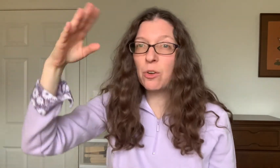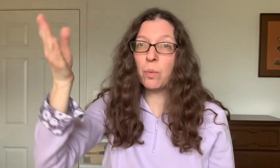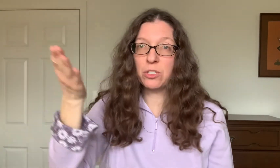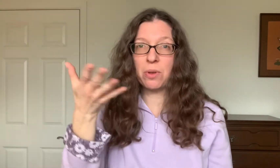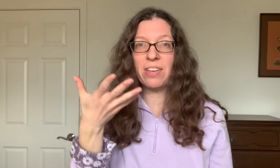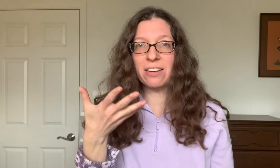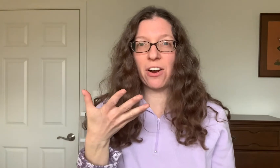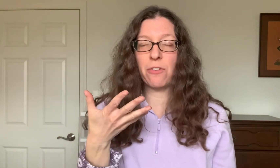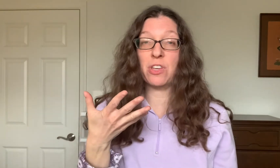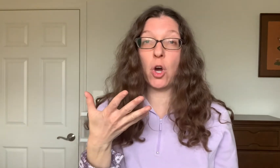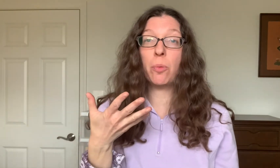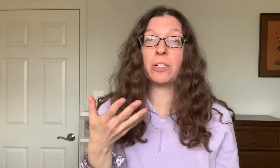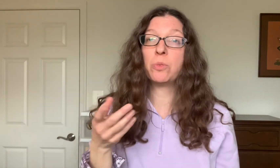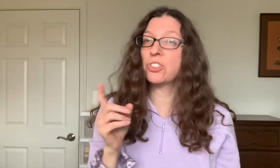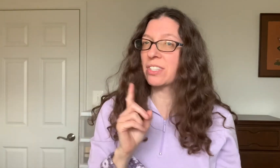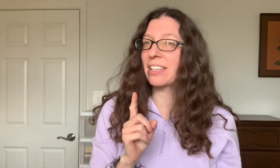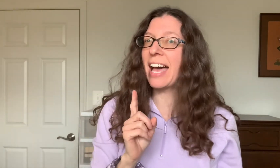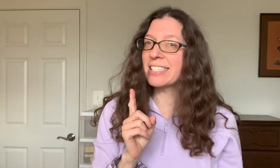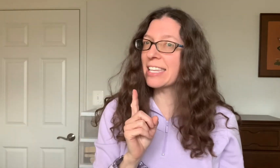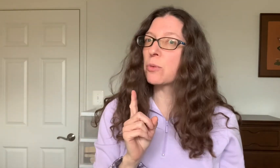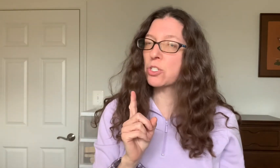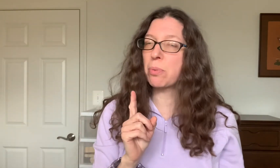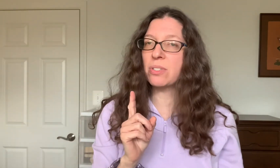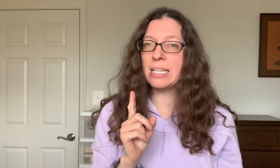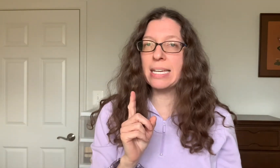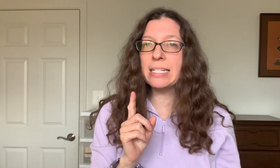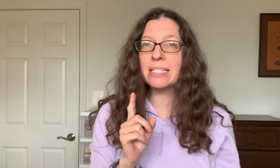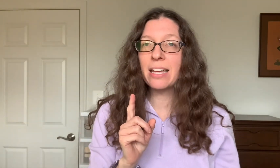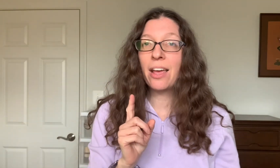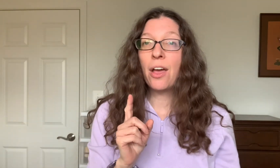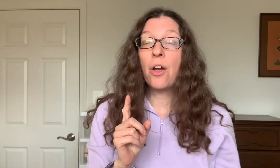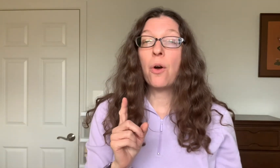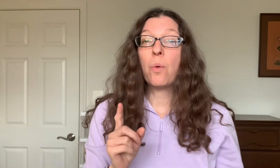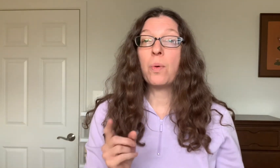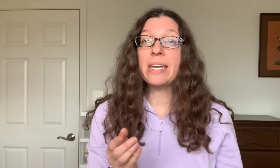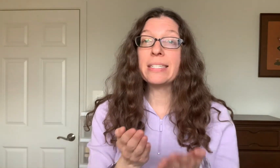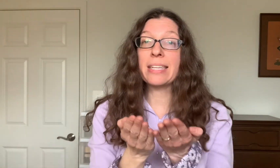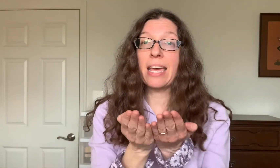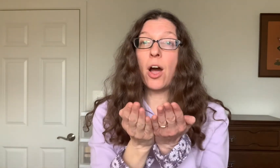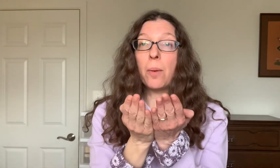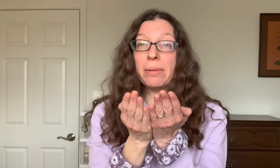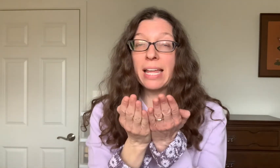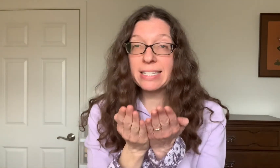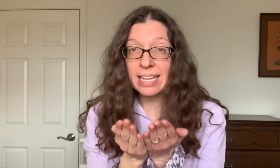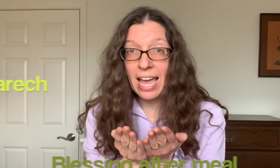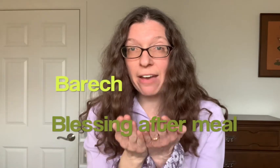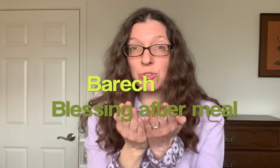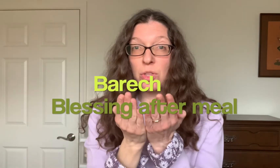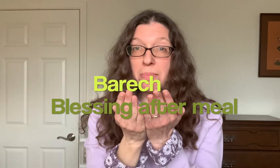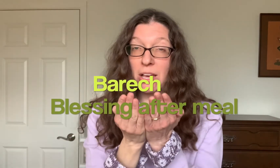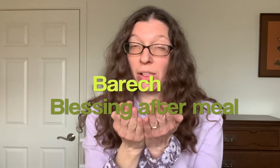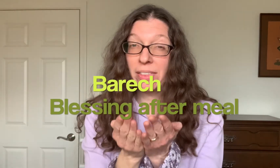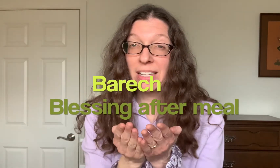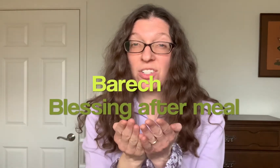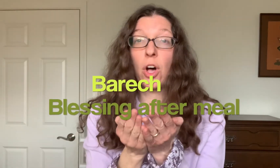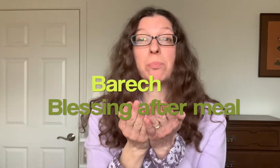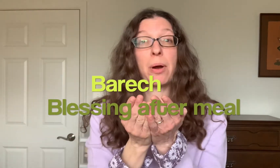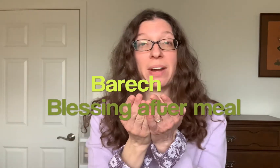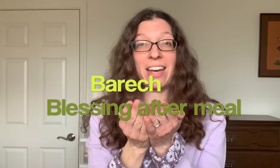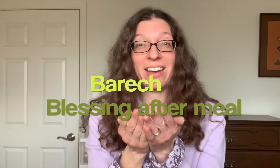once we've eaten our Afi Komen, which is the last thing we're supposed to eat, we say our blessing after the meal. It's called Barech.